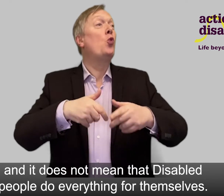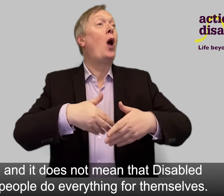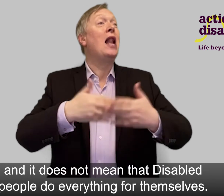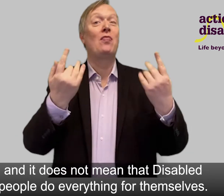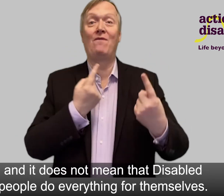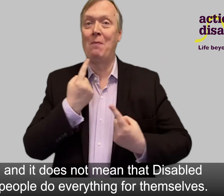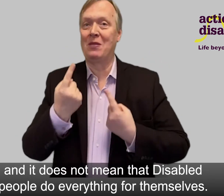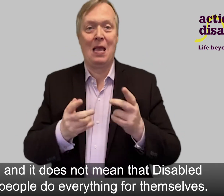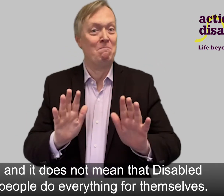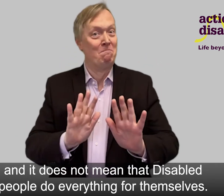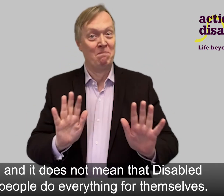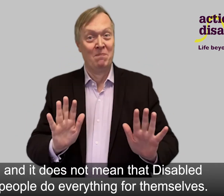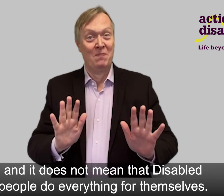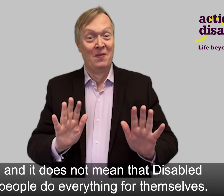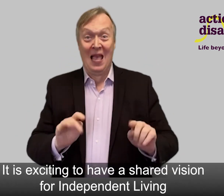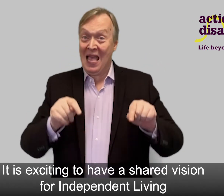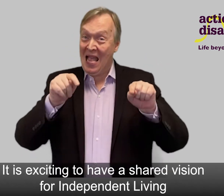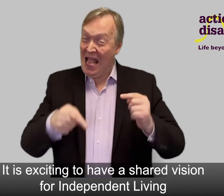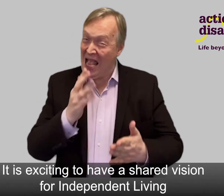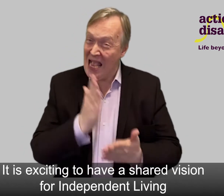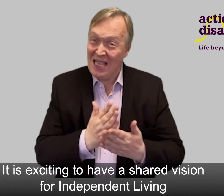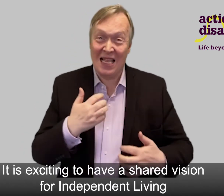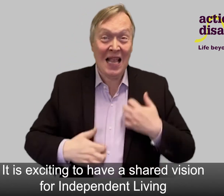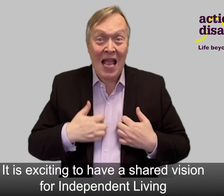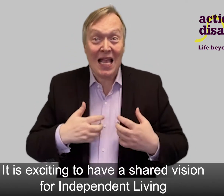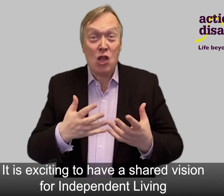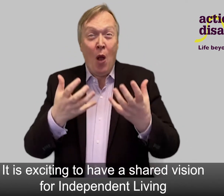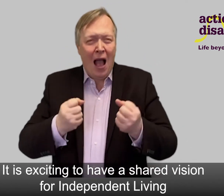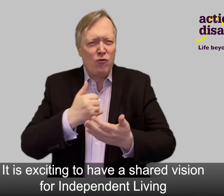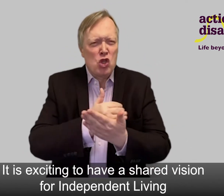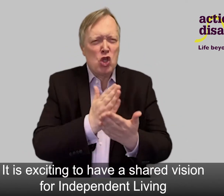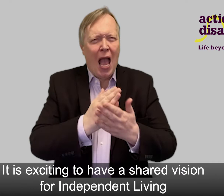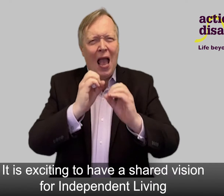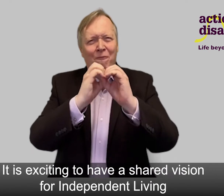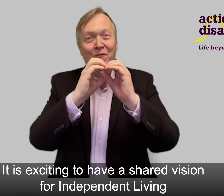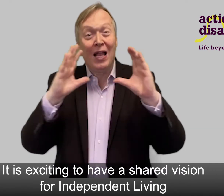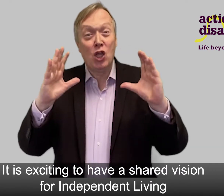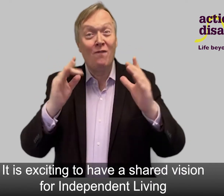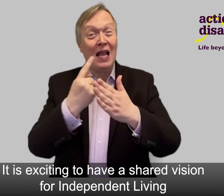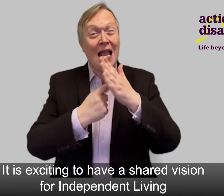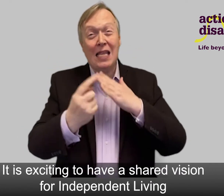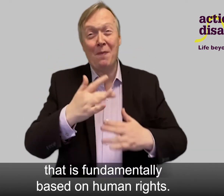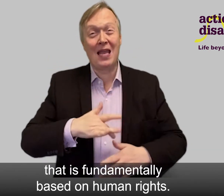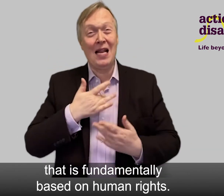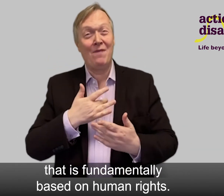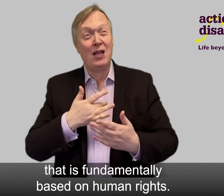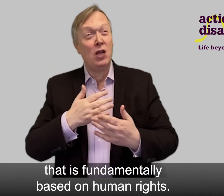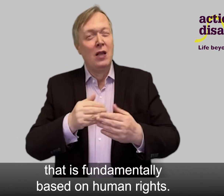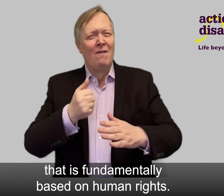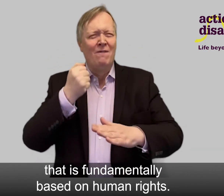themselves. It is exciting to have a shared vision for independent living that is fundamentally